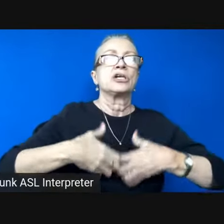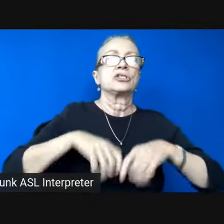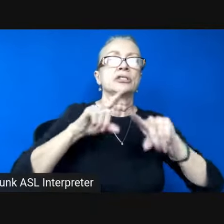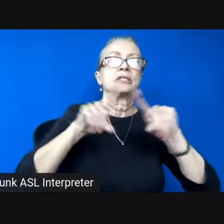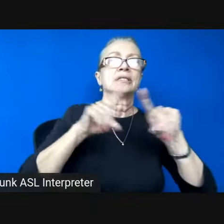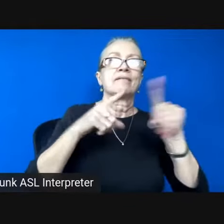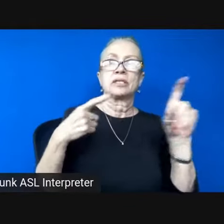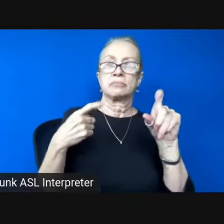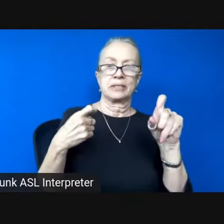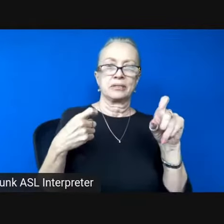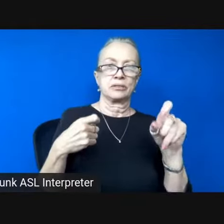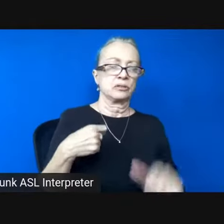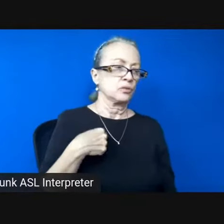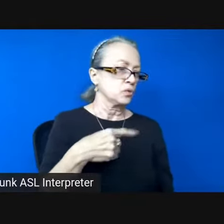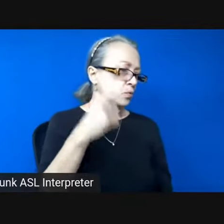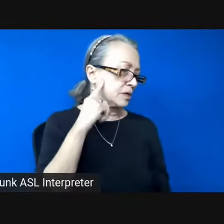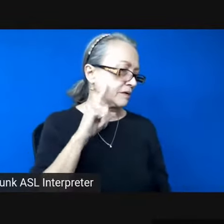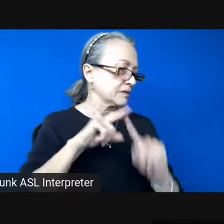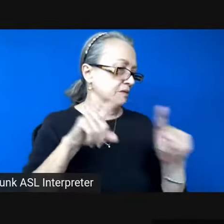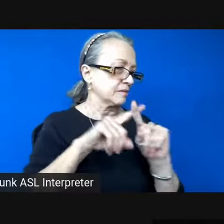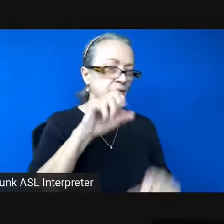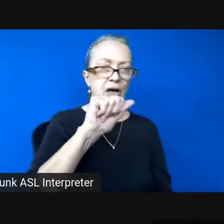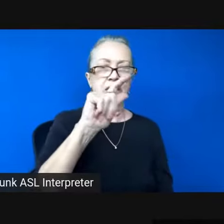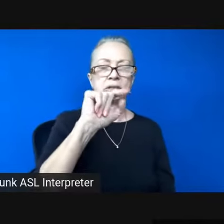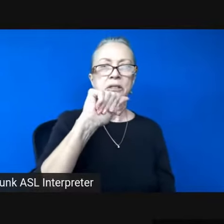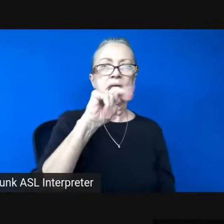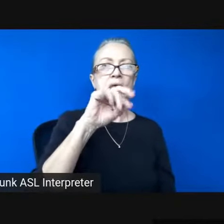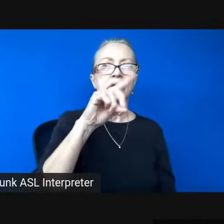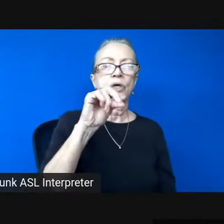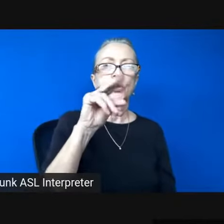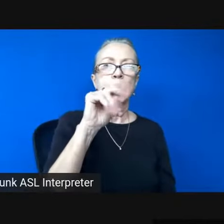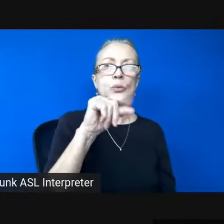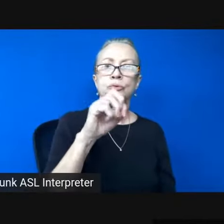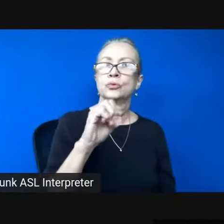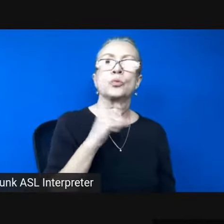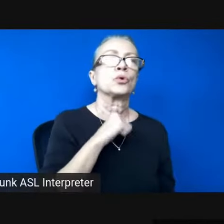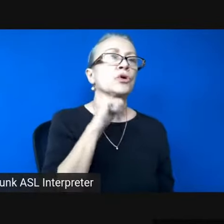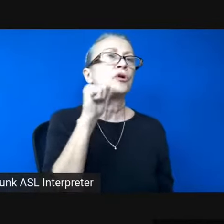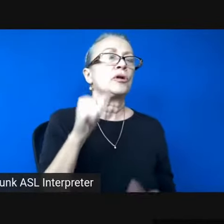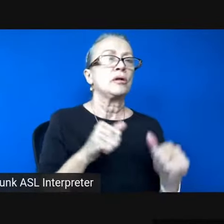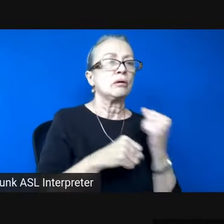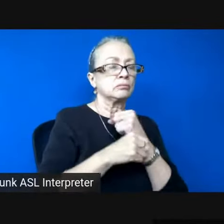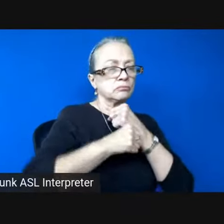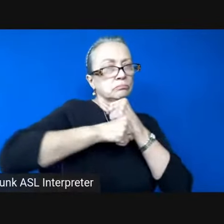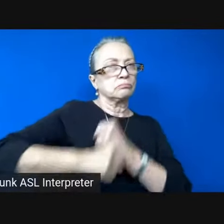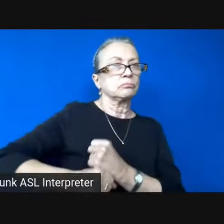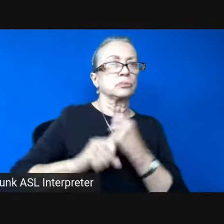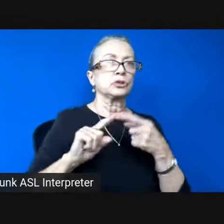series of ostinato notes and are not tied to our body's weight on earth